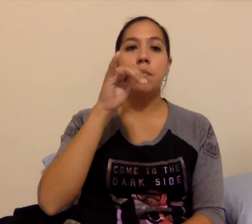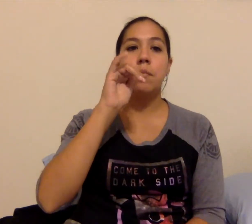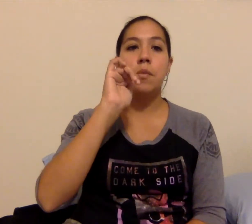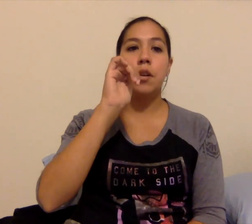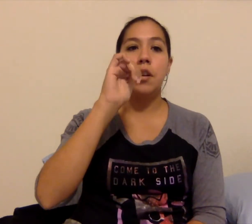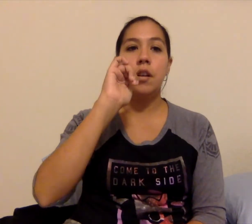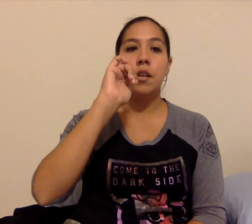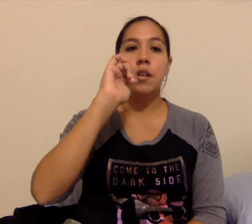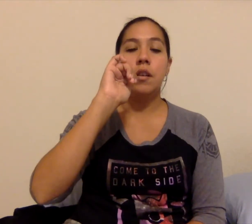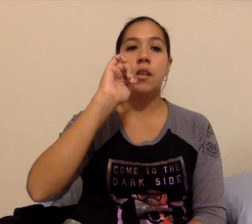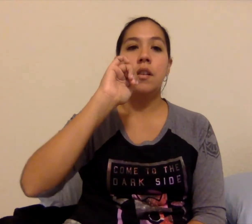bar,